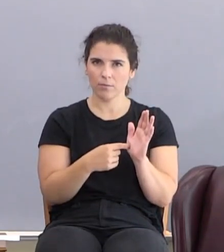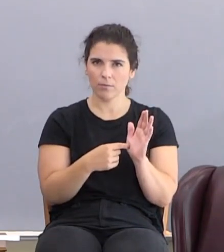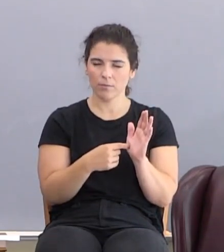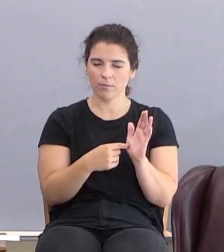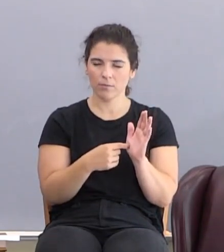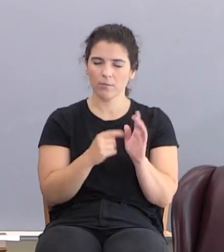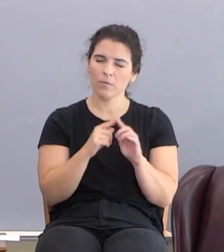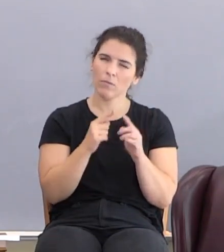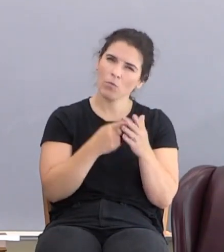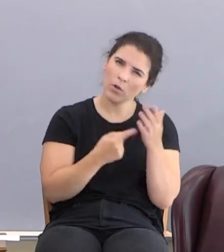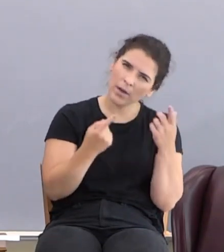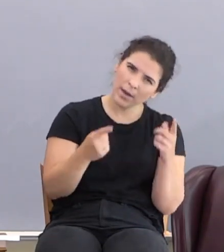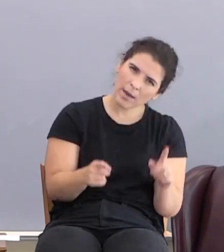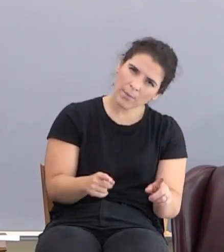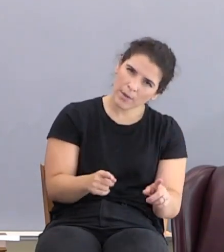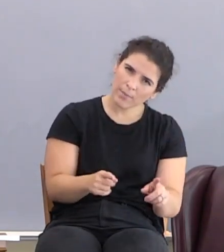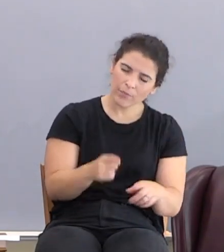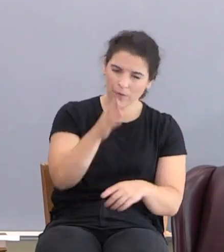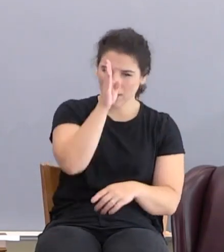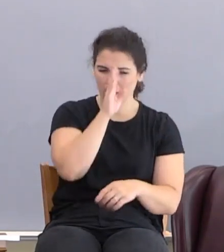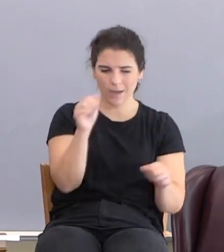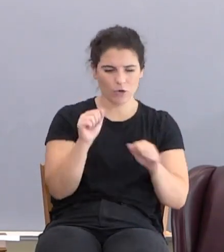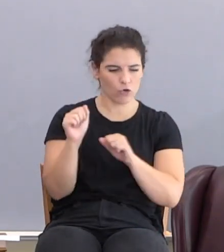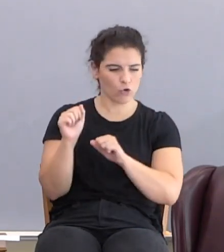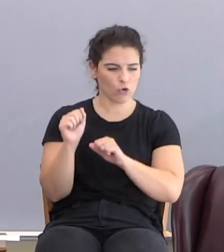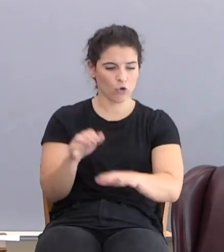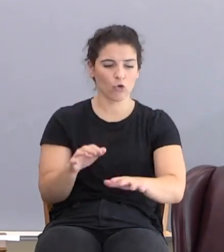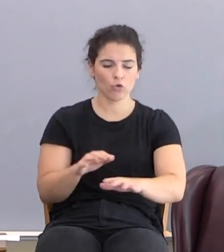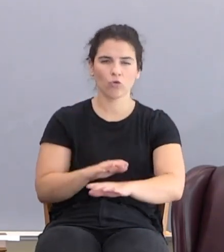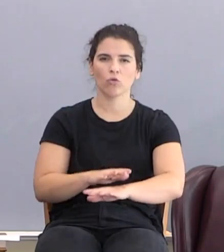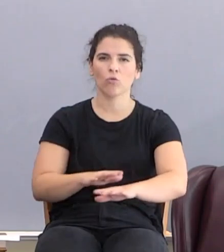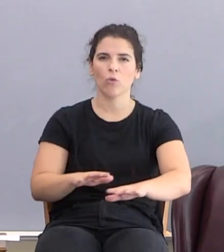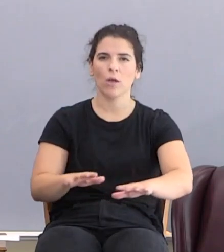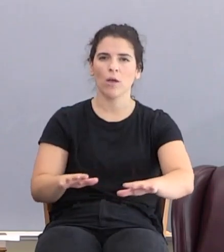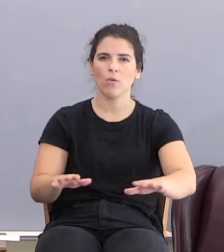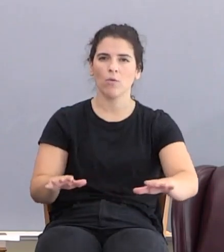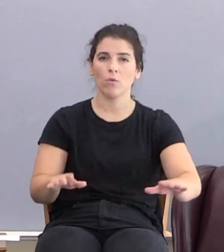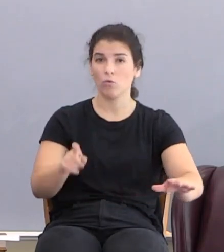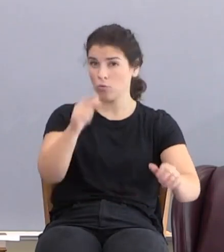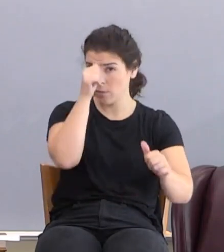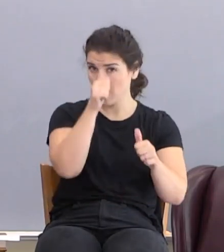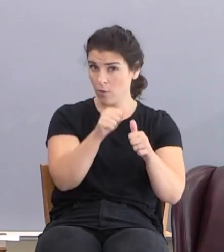But what happened? God cursed the ground. Chapter 3. Remember that?